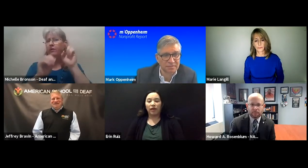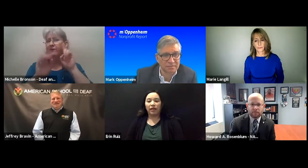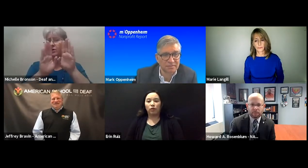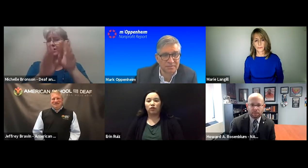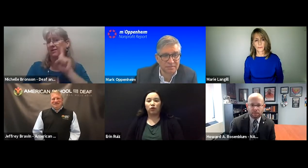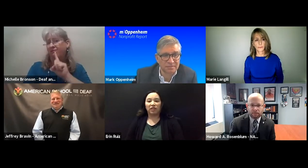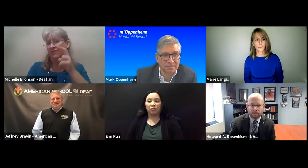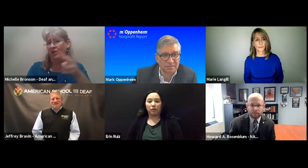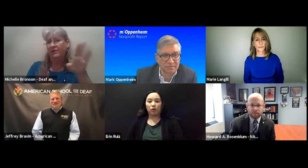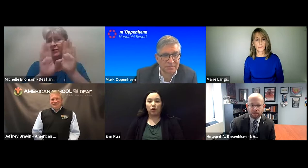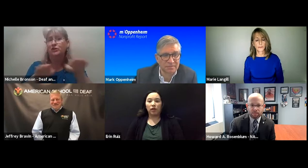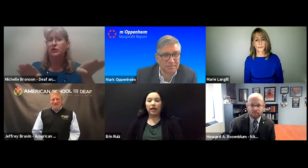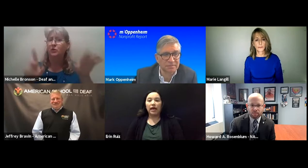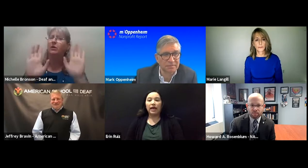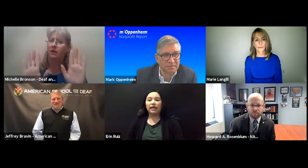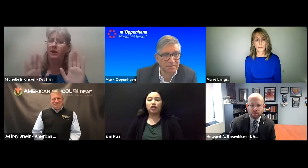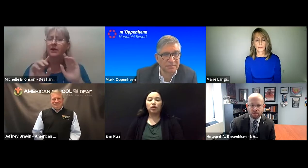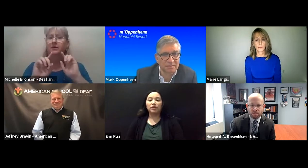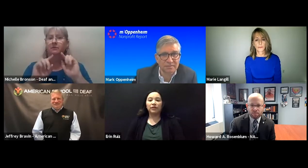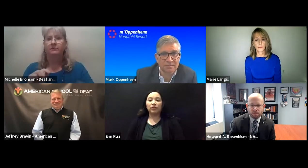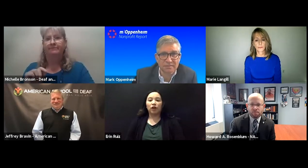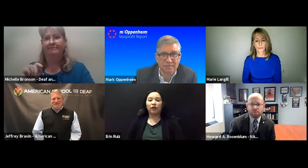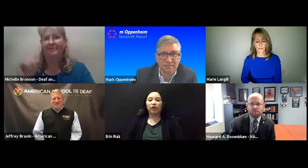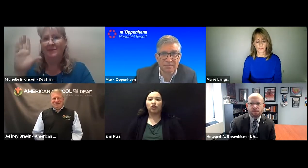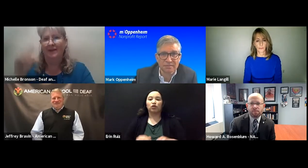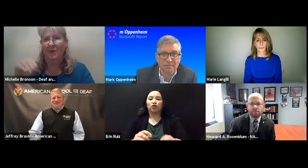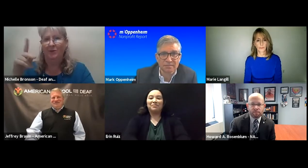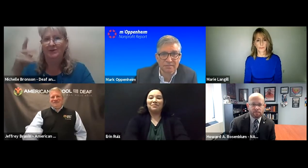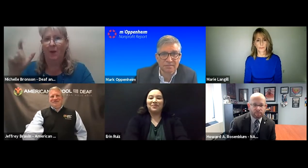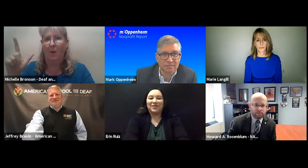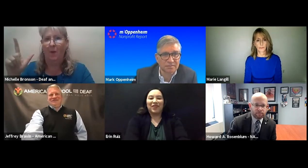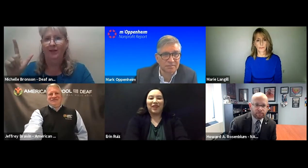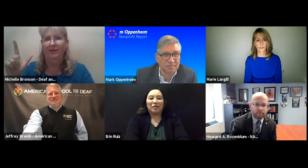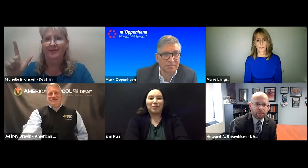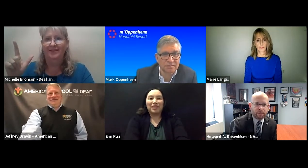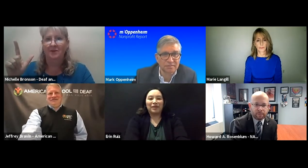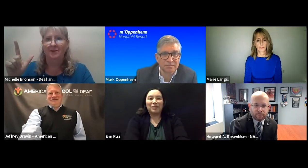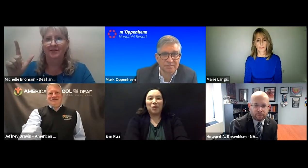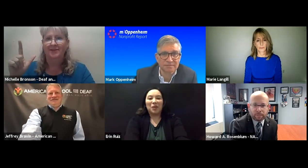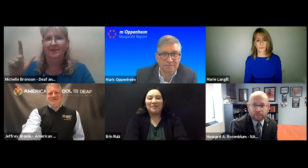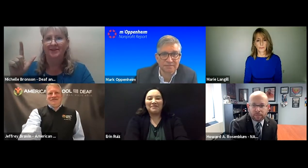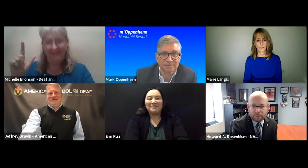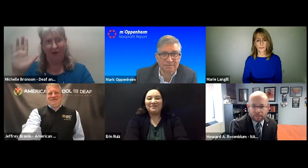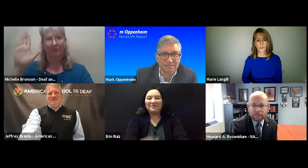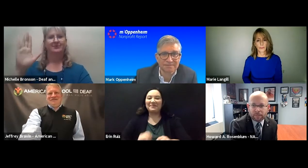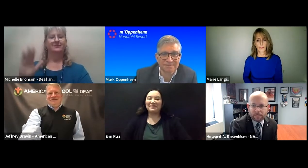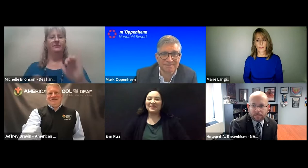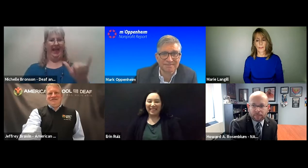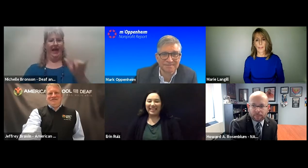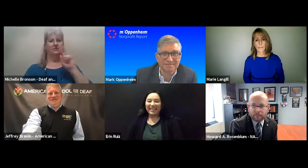acquire that language for deaf people in terms of deaf and hard of hearing children. Sorry, let me put down this poll.